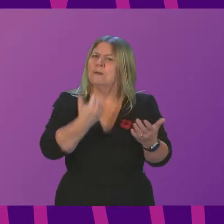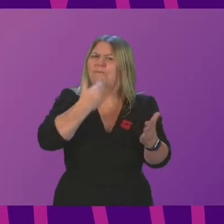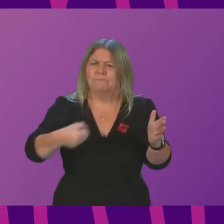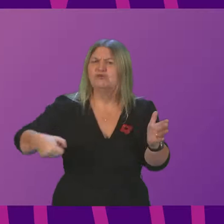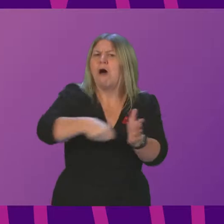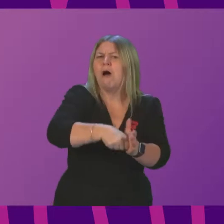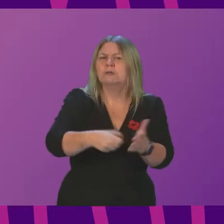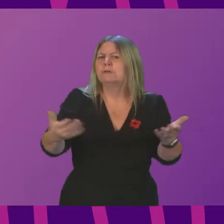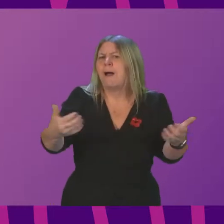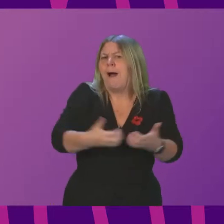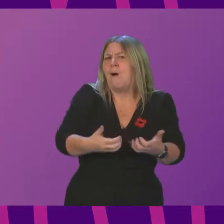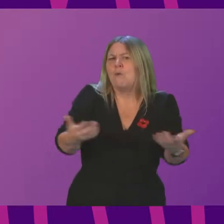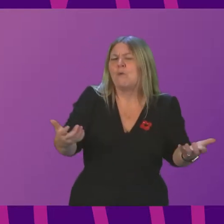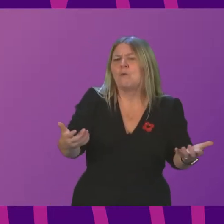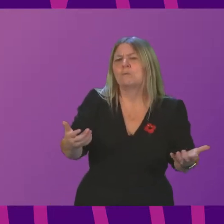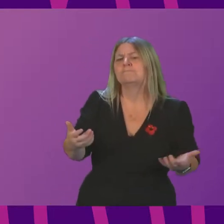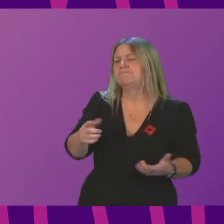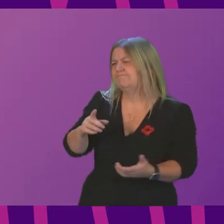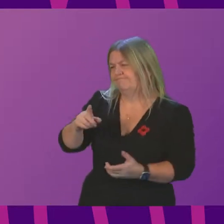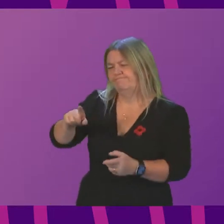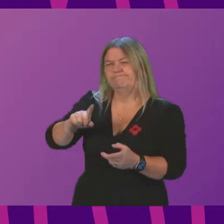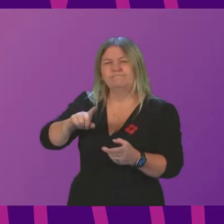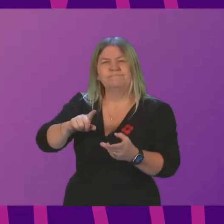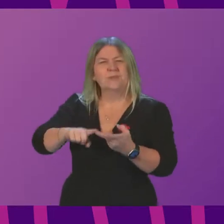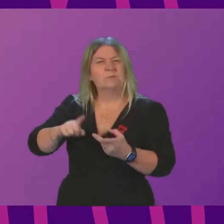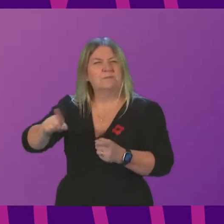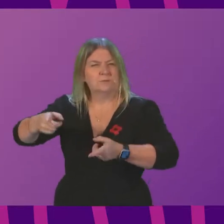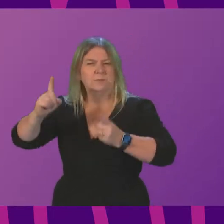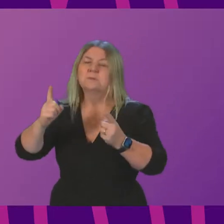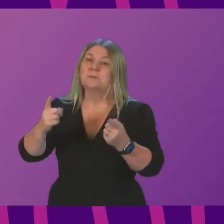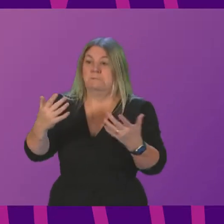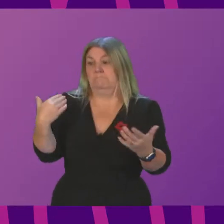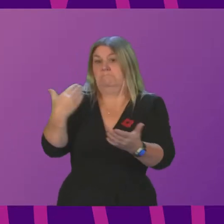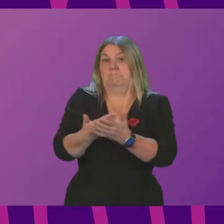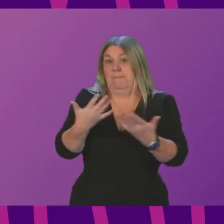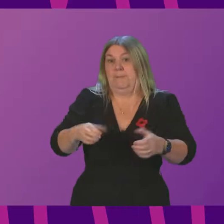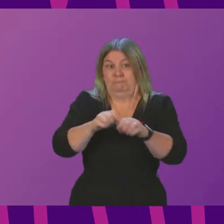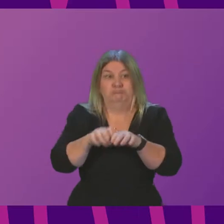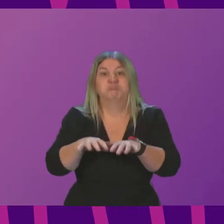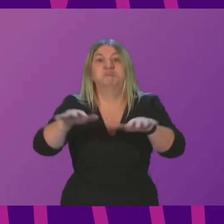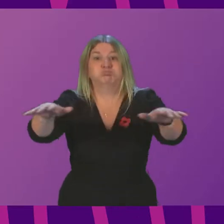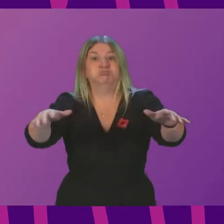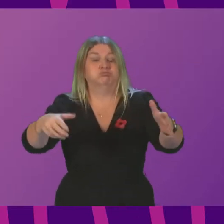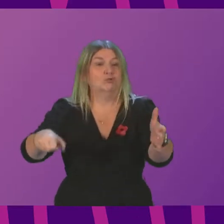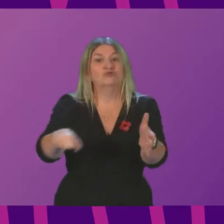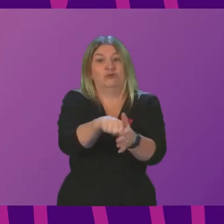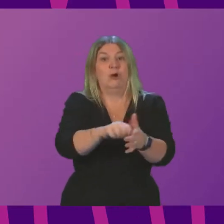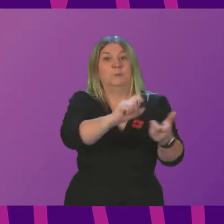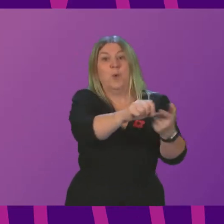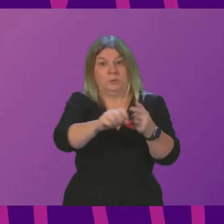over the past decade, this Government has invested more than £50 million in public charging points, creating one of the largest networks in the United Kingdom. We are working